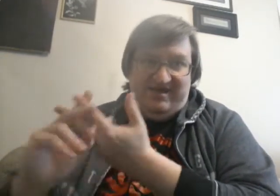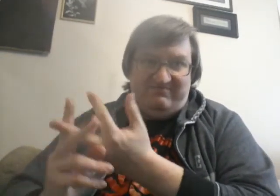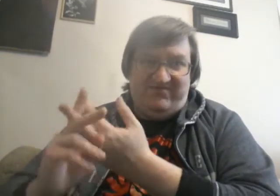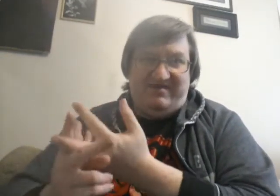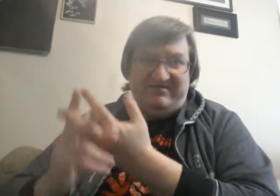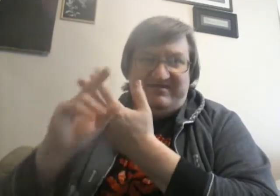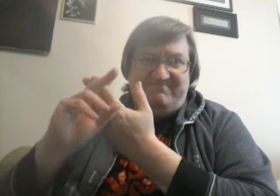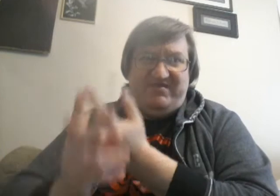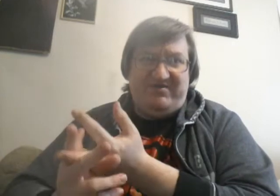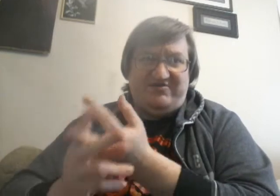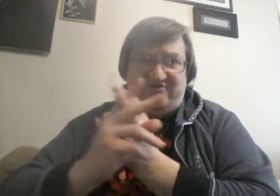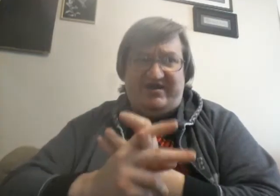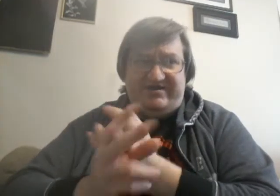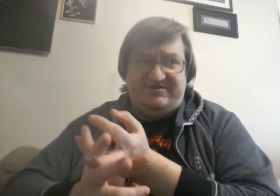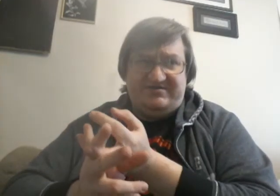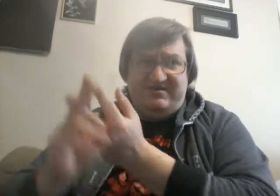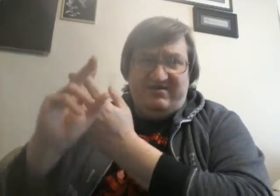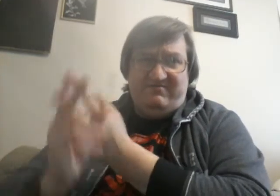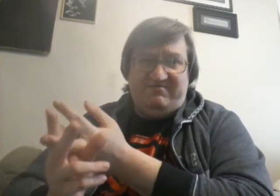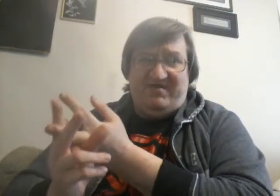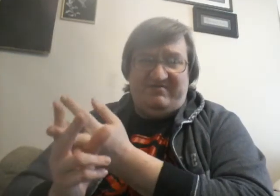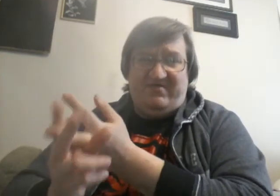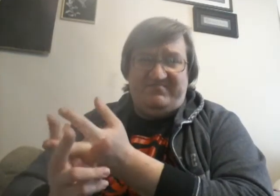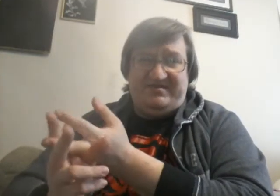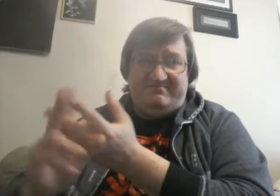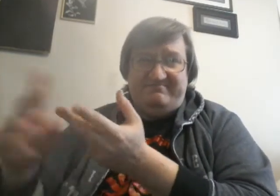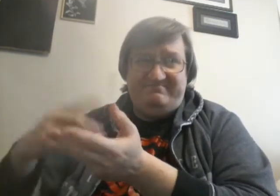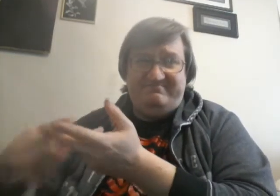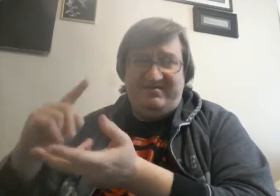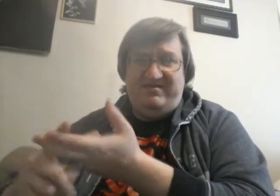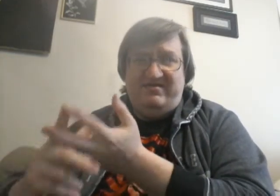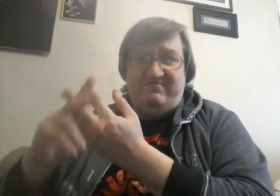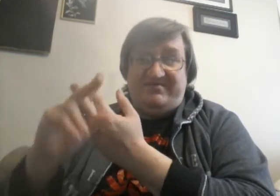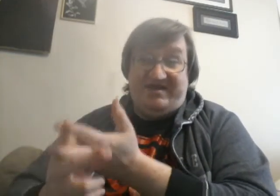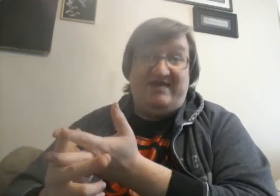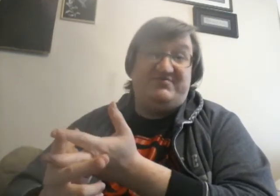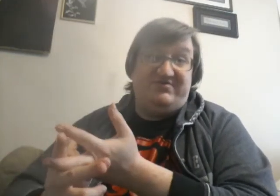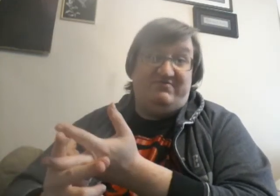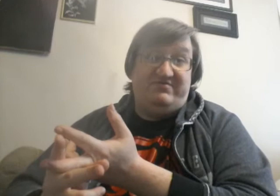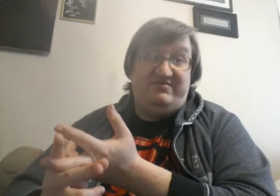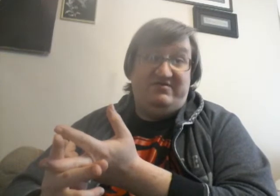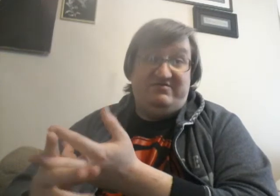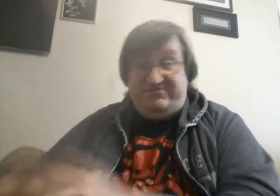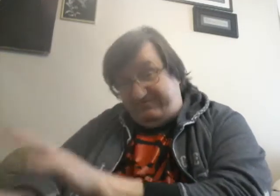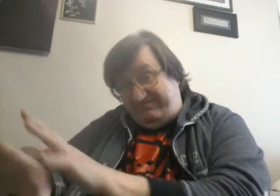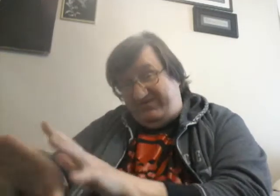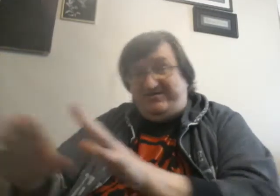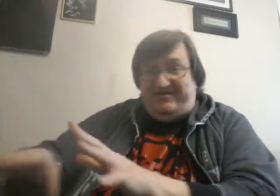And Pietro got his from the Time Stone. So, basically,